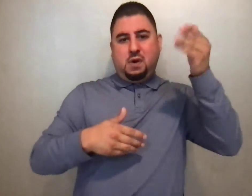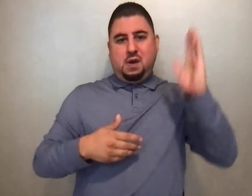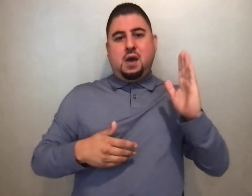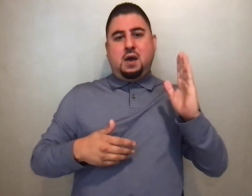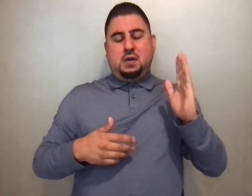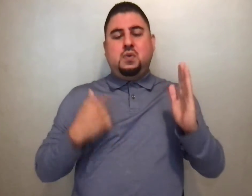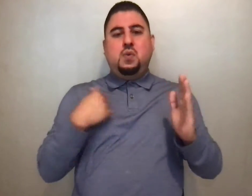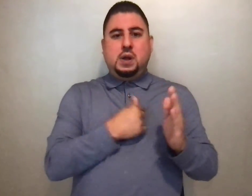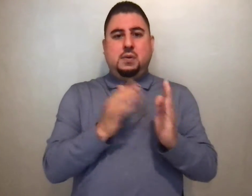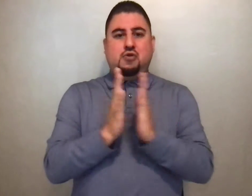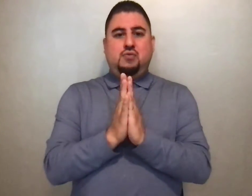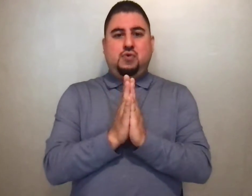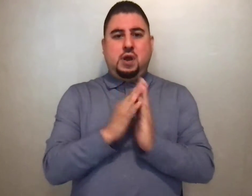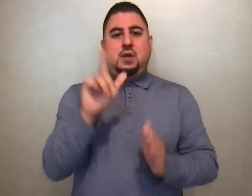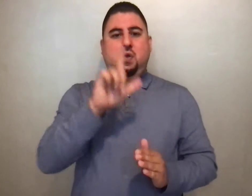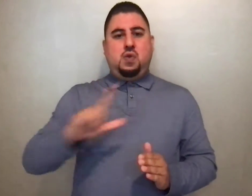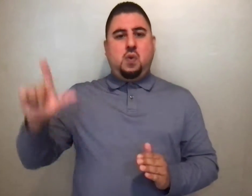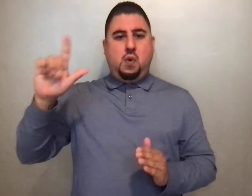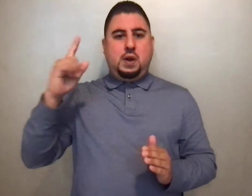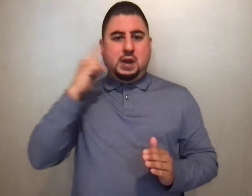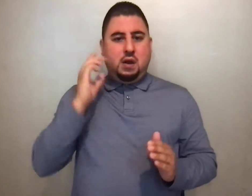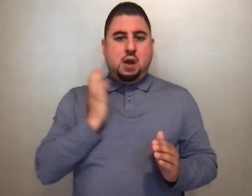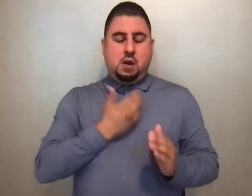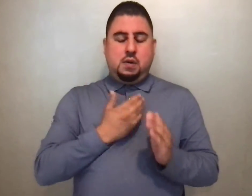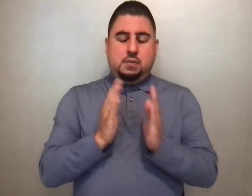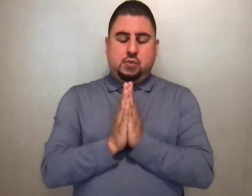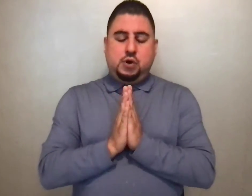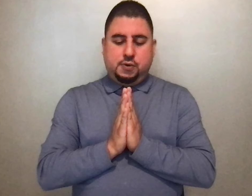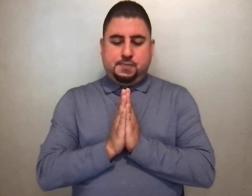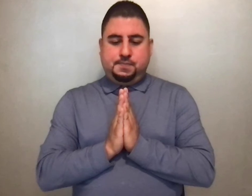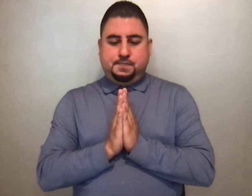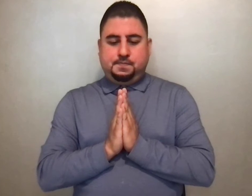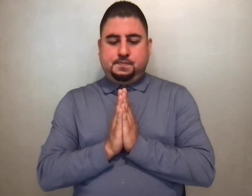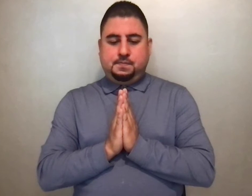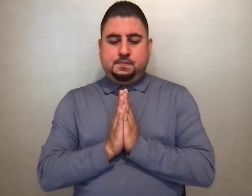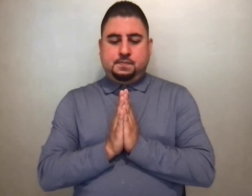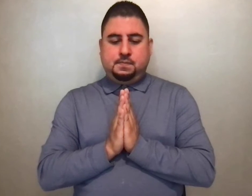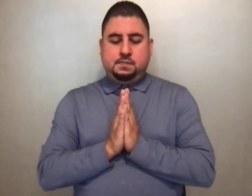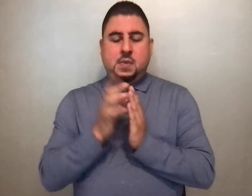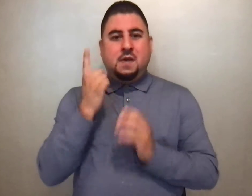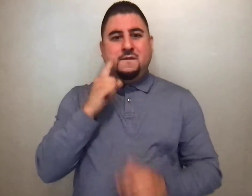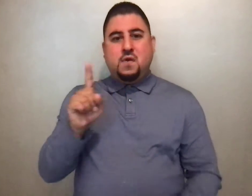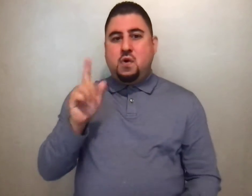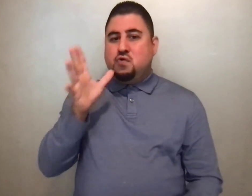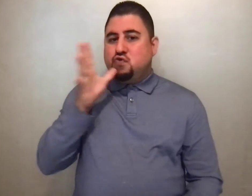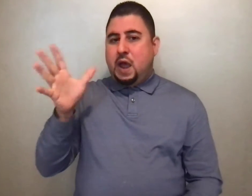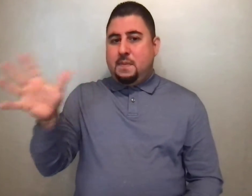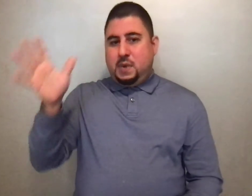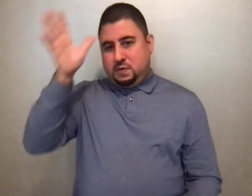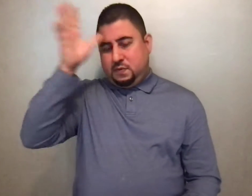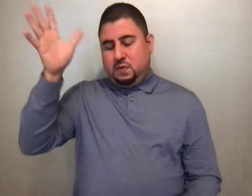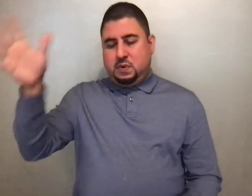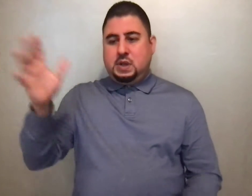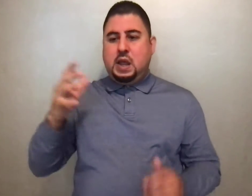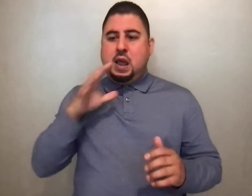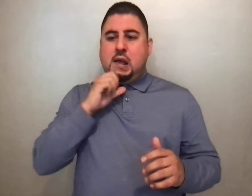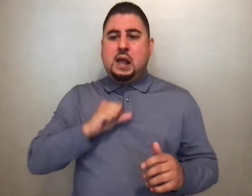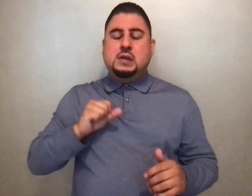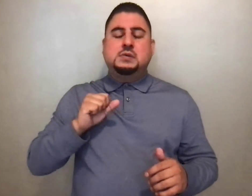us pray to the Lord. Lord, hear our prayer. For grandparents and the elderly, that they may be loved and